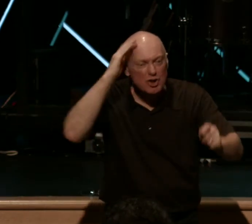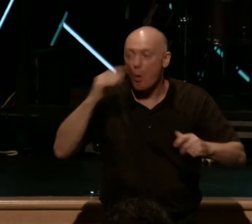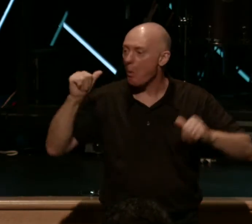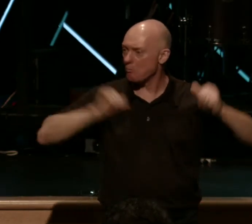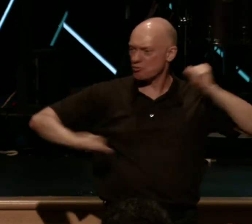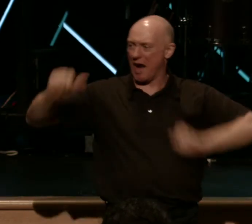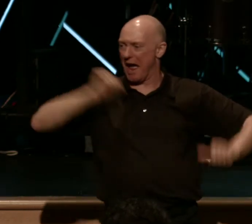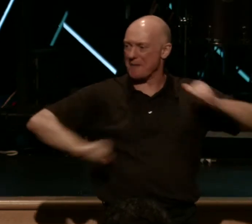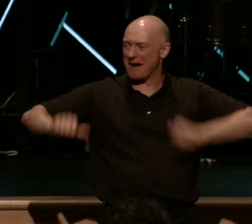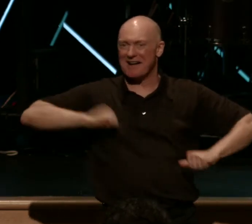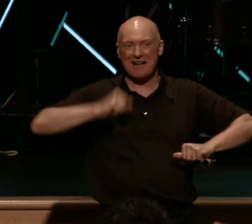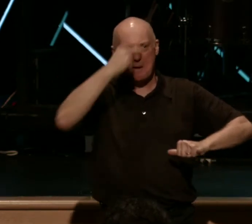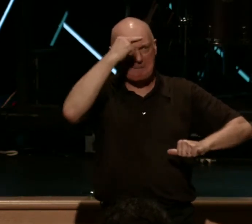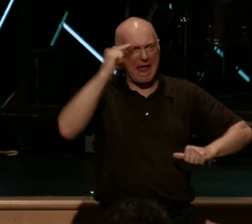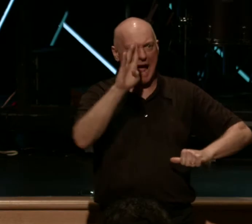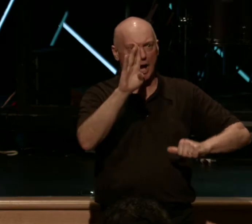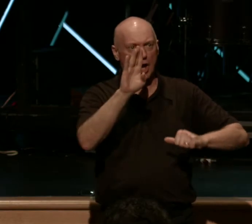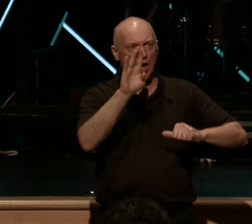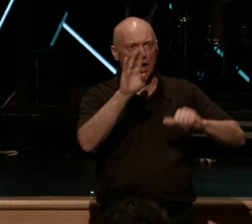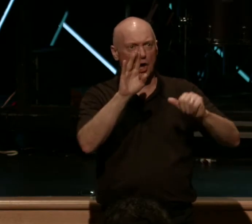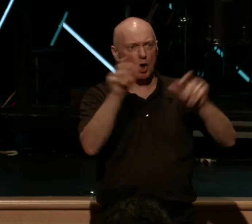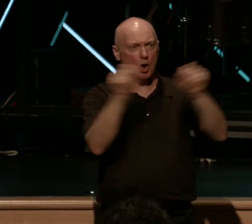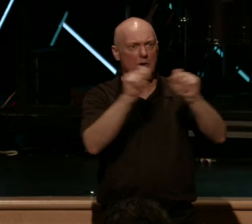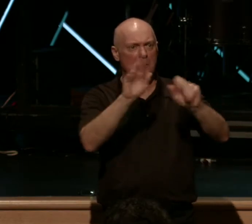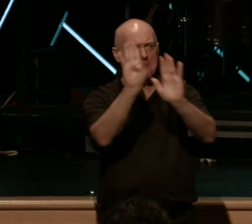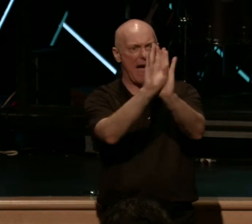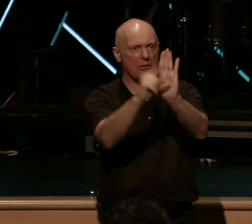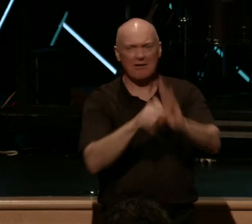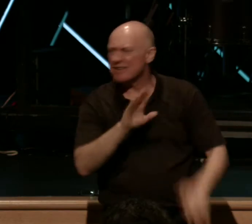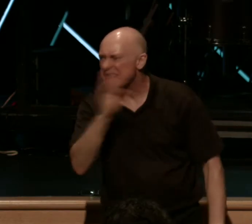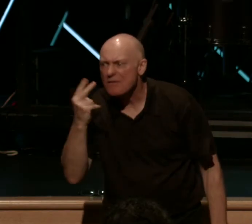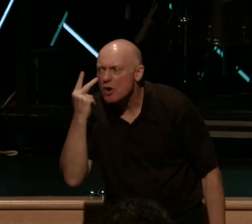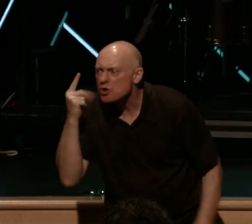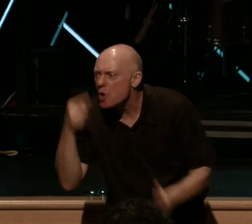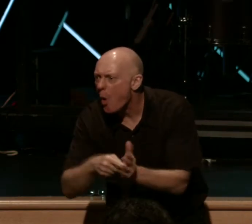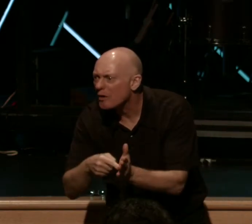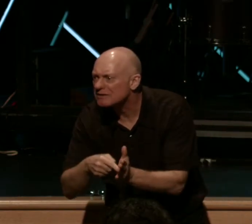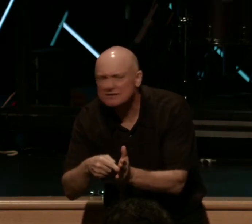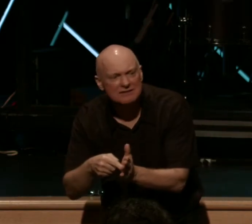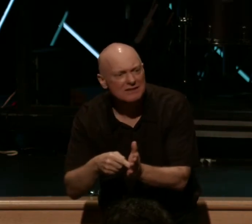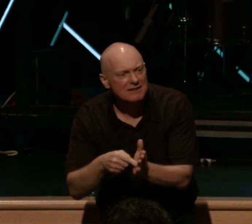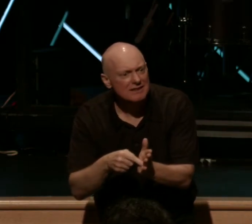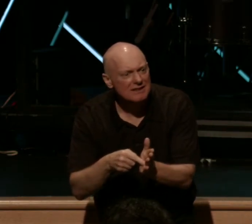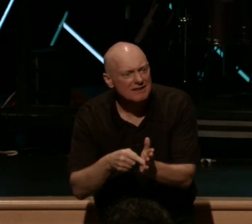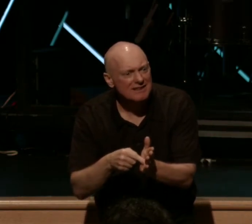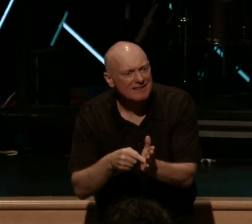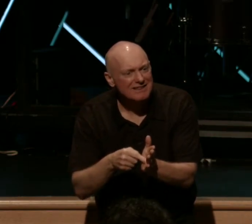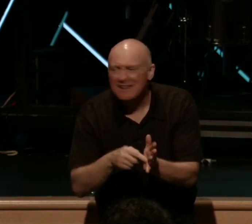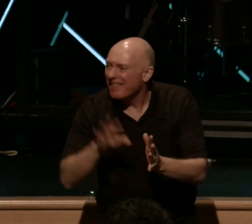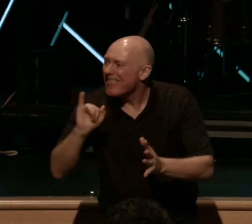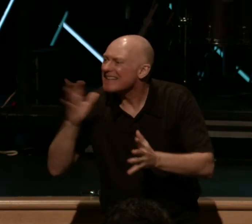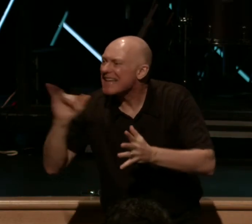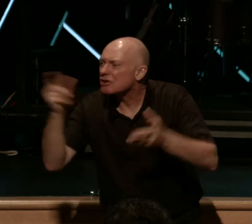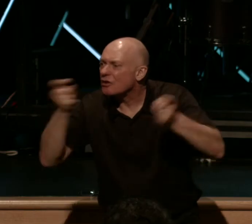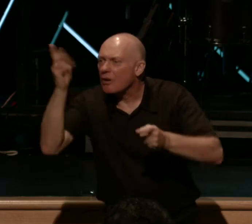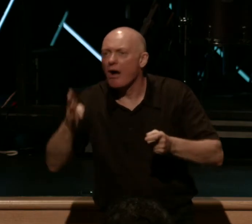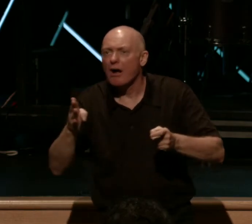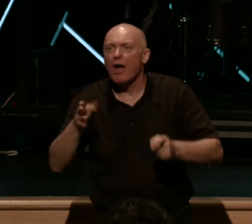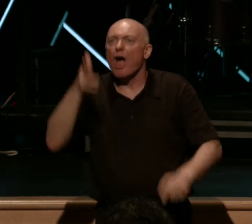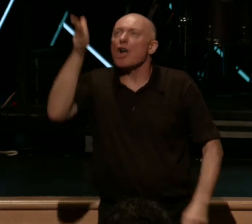where it's kind of there. You never notice the curtain is there until it's not there, but that's the sovereignty of God. God is always there.